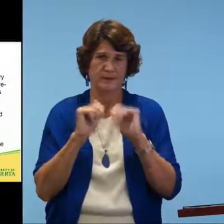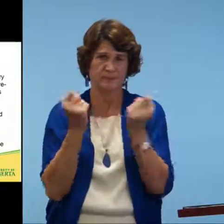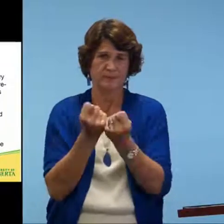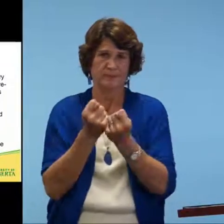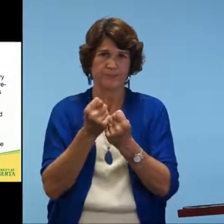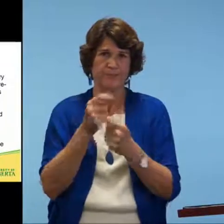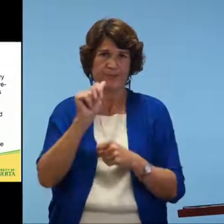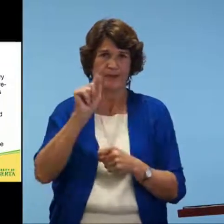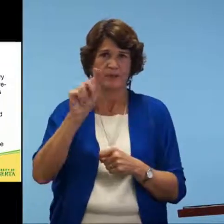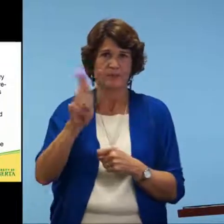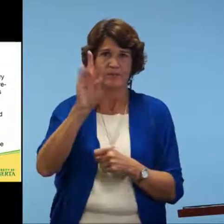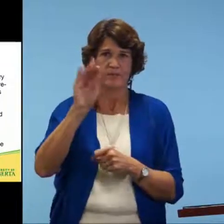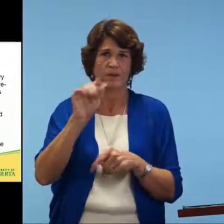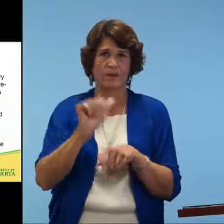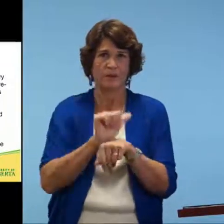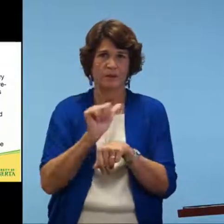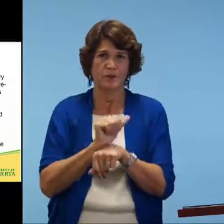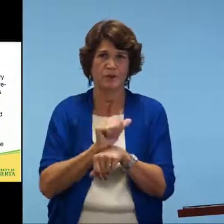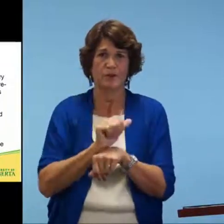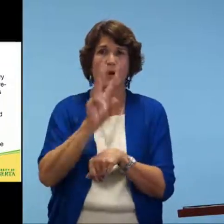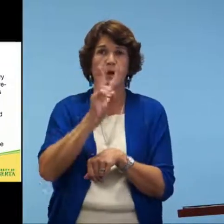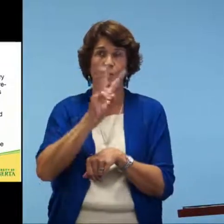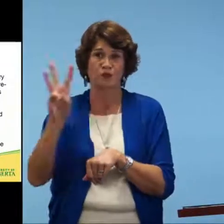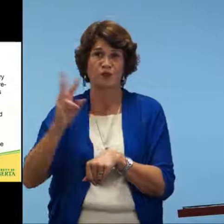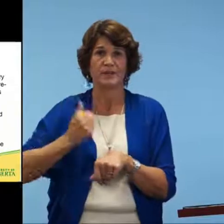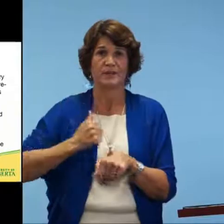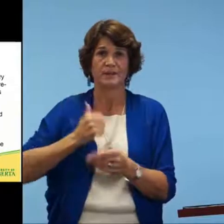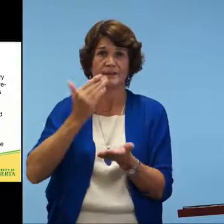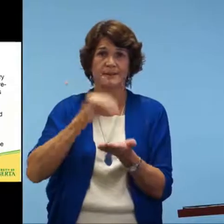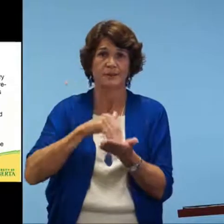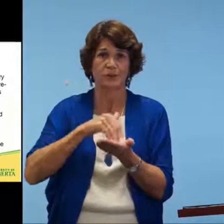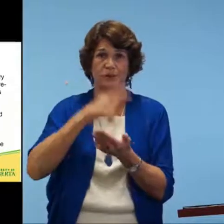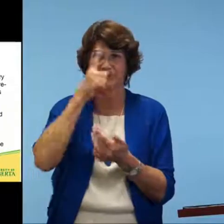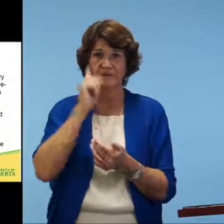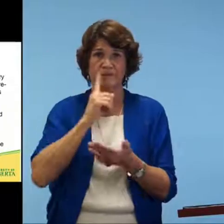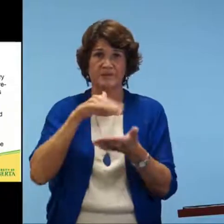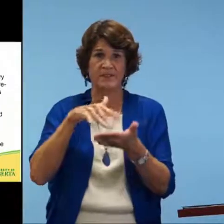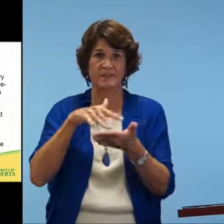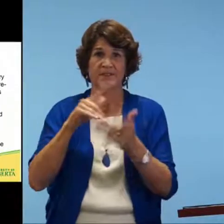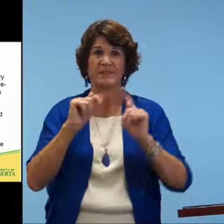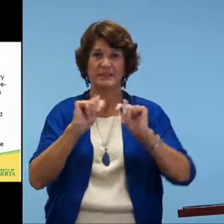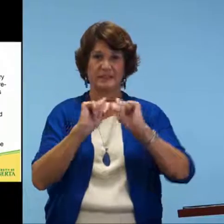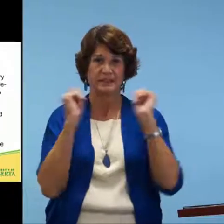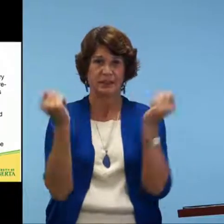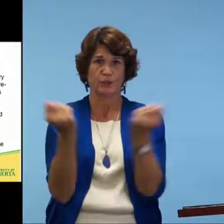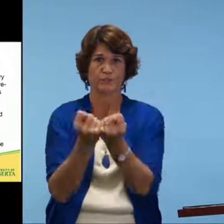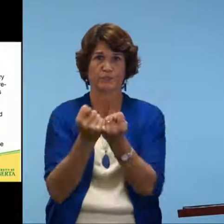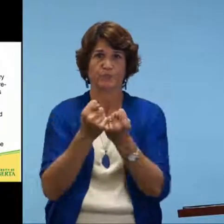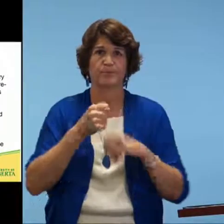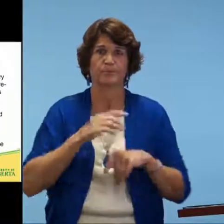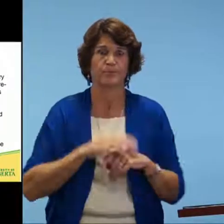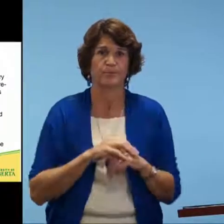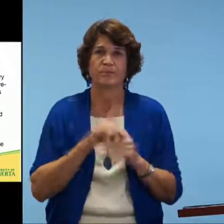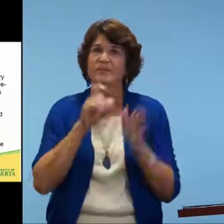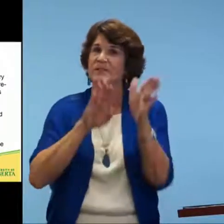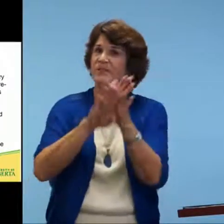resources that have been developed by the team at the Alberta, University of Alberta, under the Western Center for